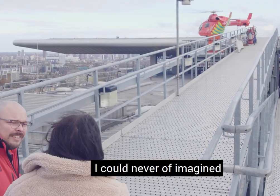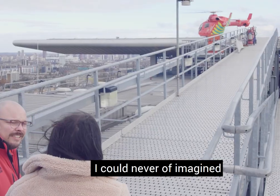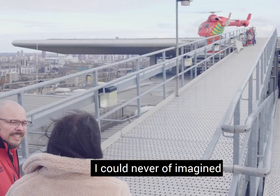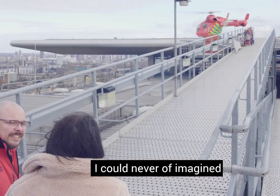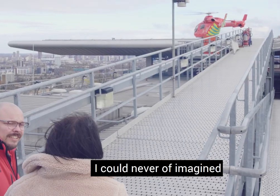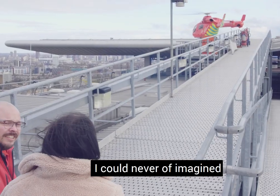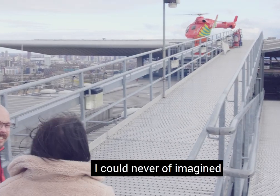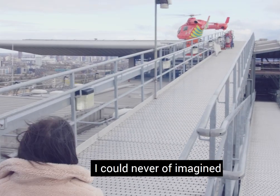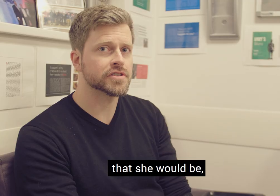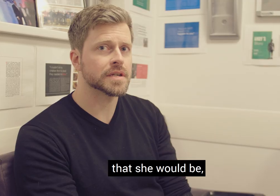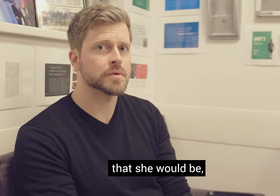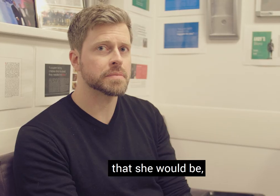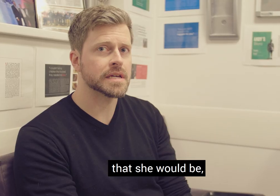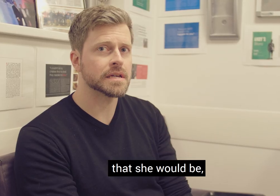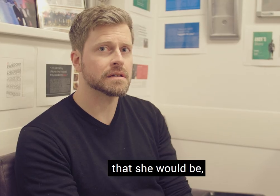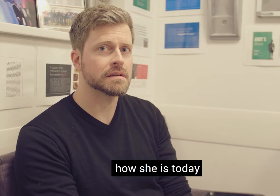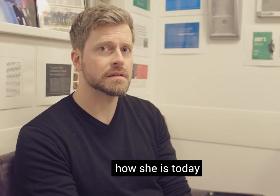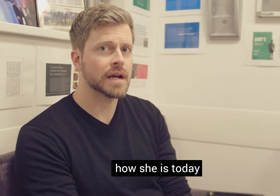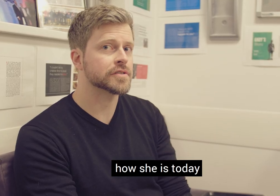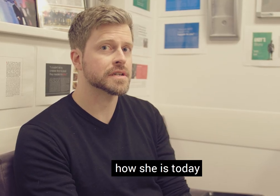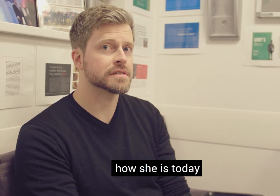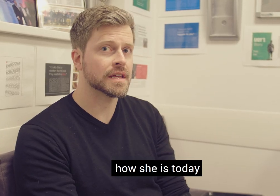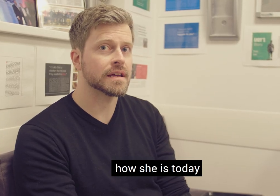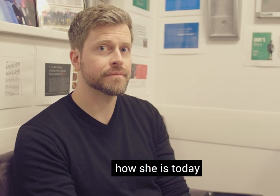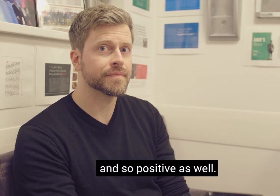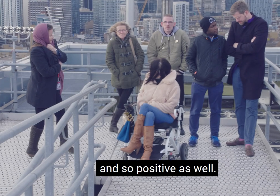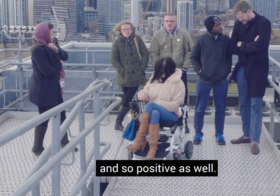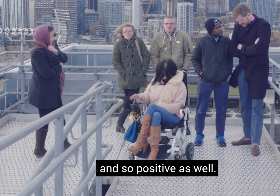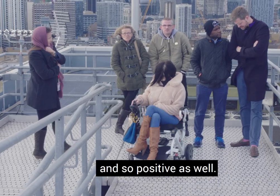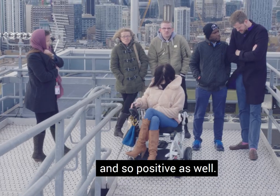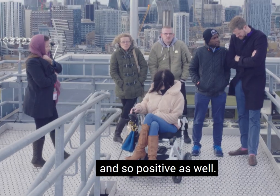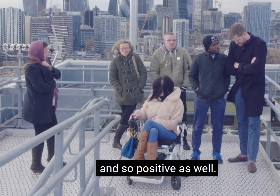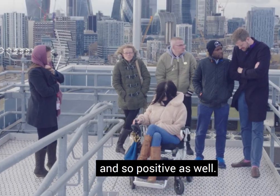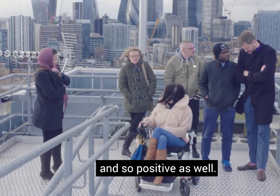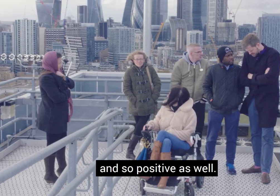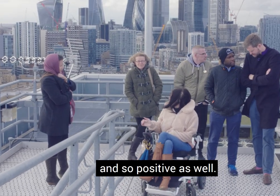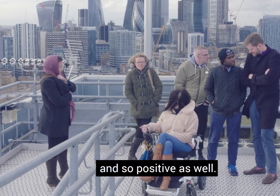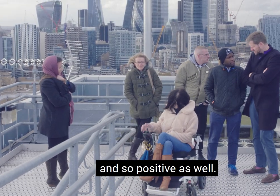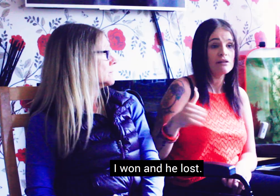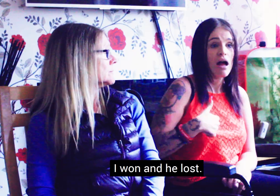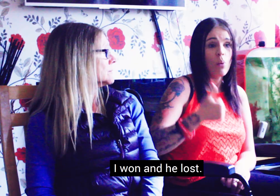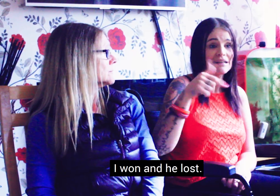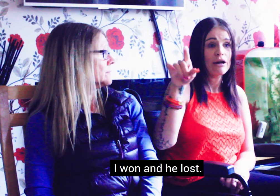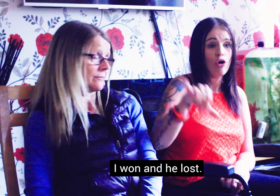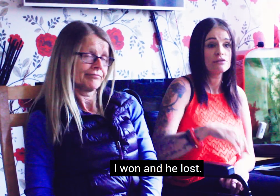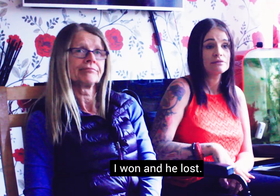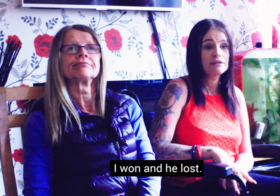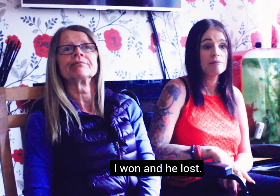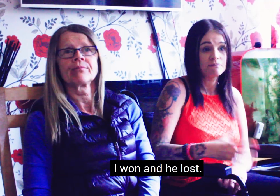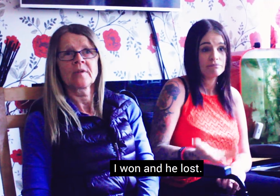I could never have imagined that she would be how she is today. And so positive as well. I won and he